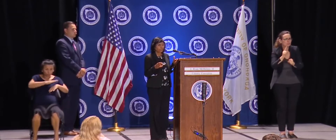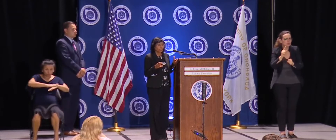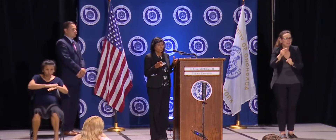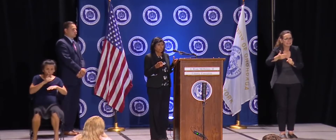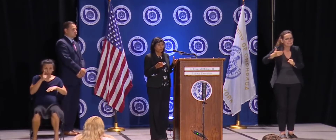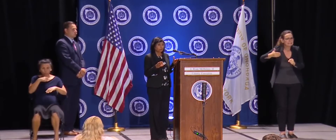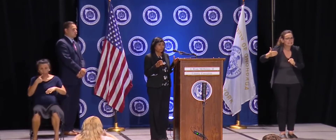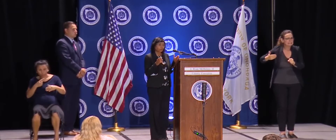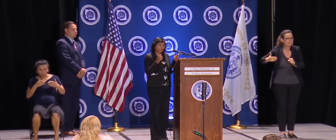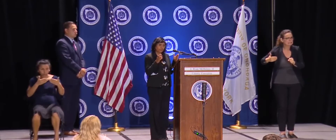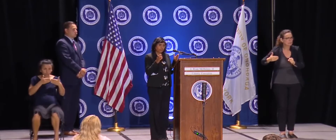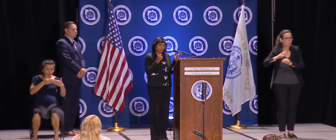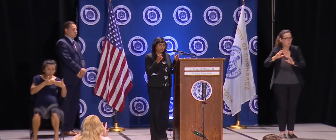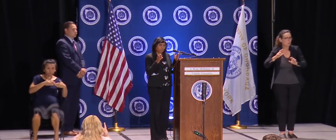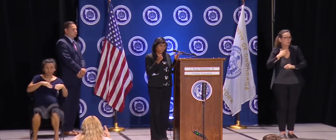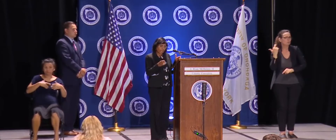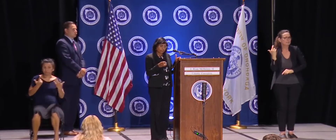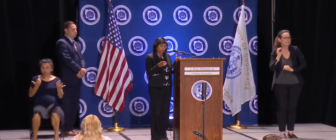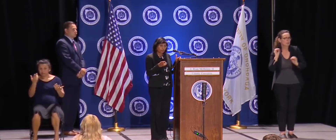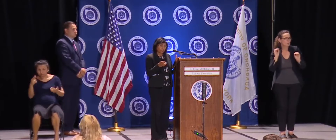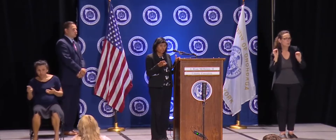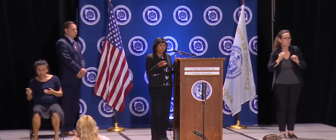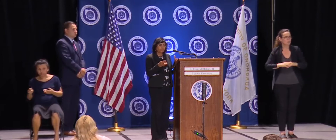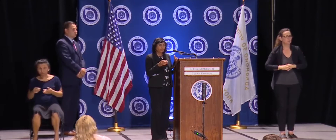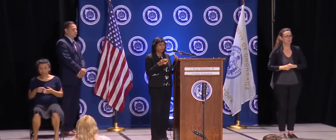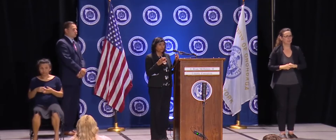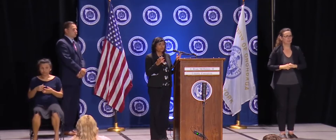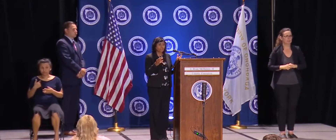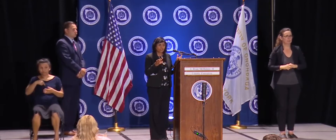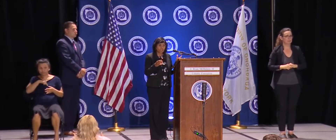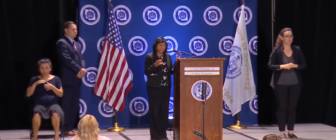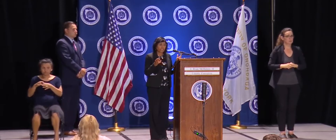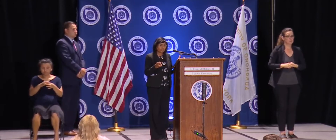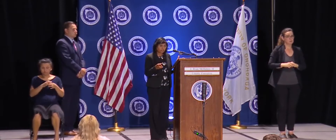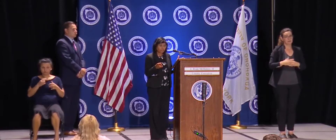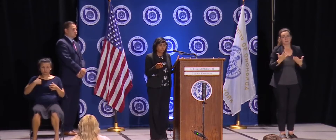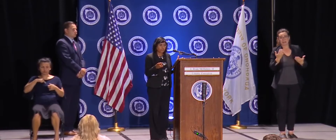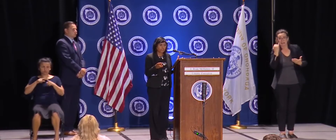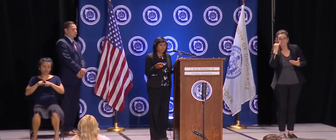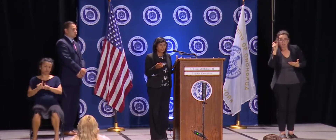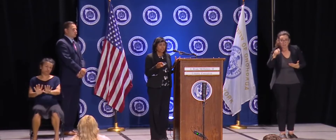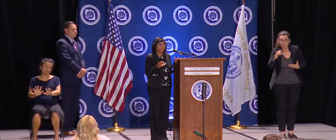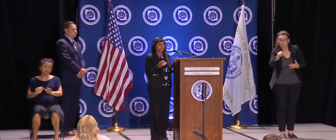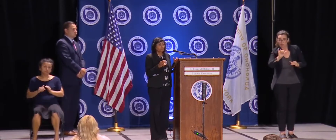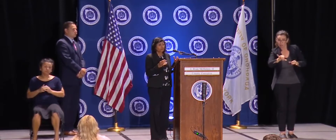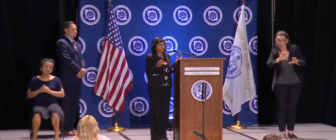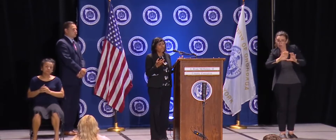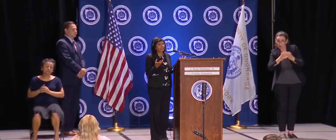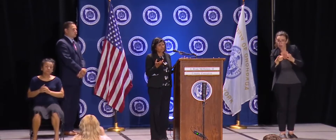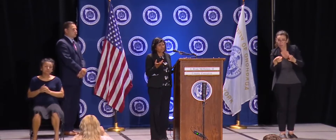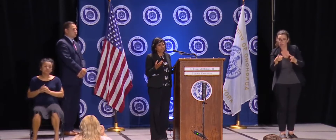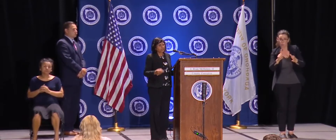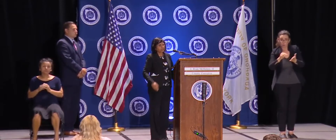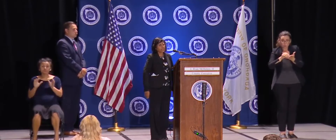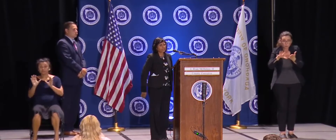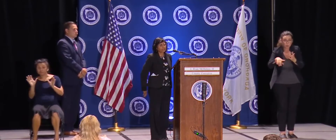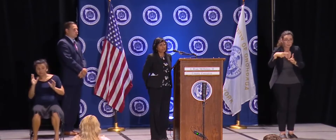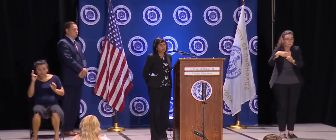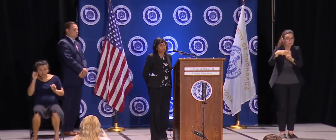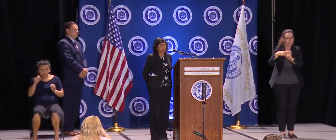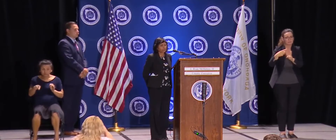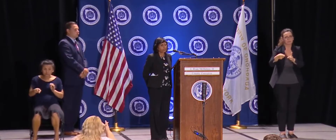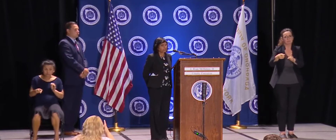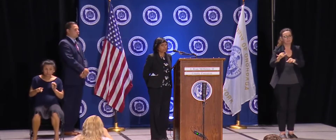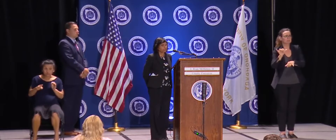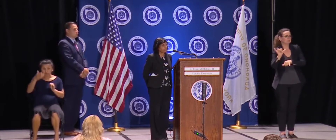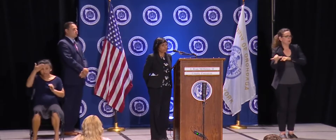school, you know, whether it's, uh, the class should be canceled or if there's anything else needs to be done. And so that is, uh, that's